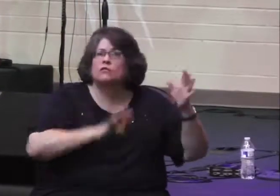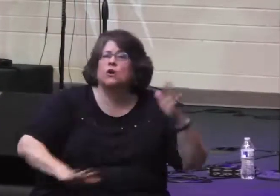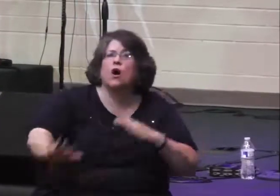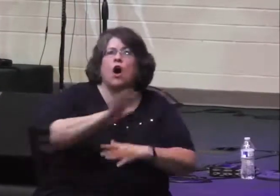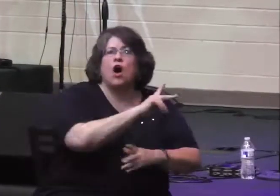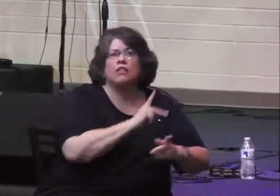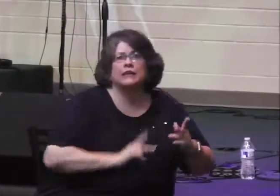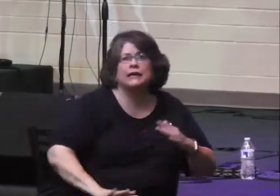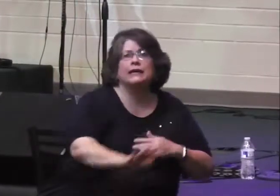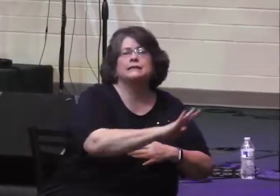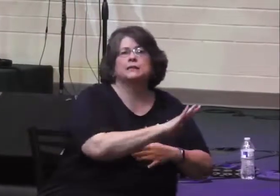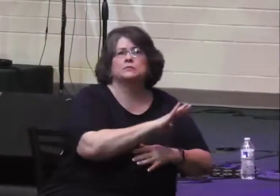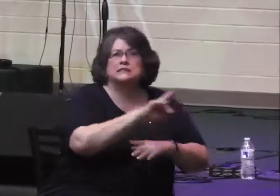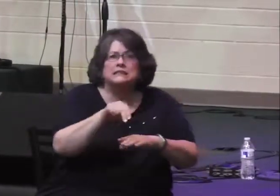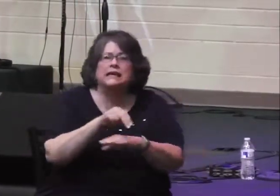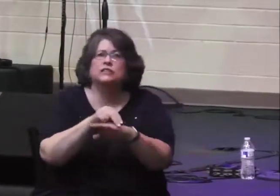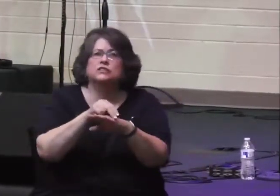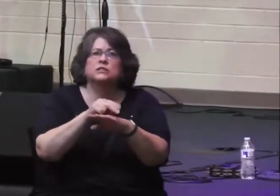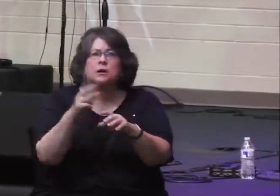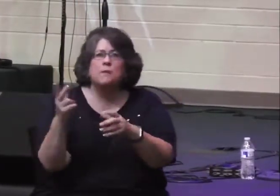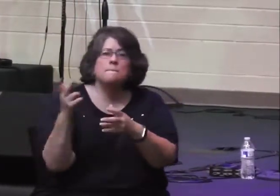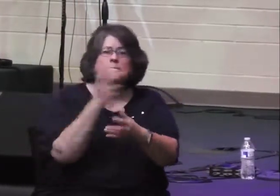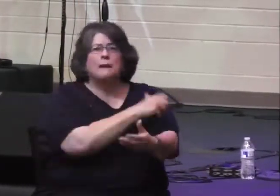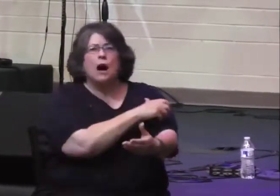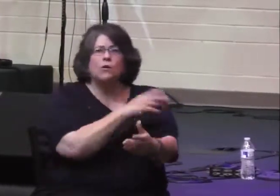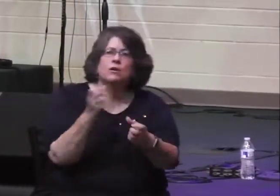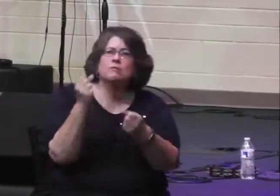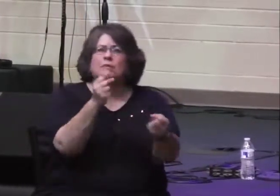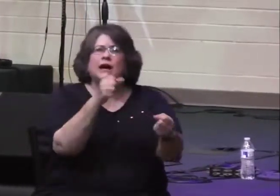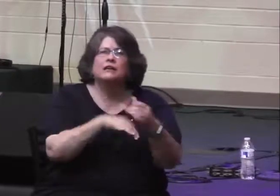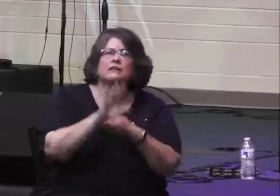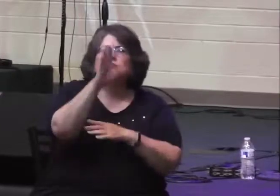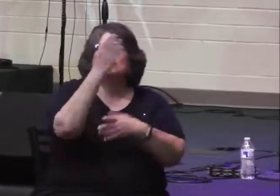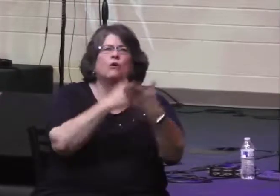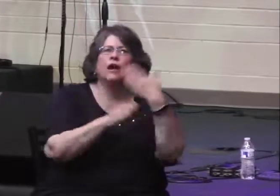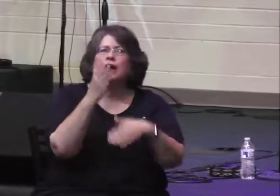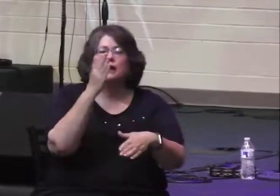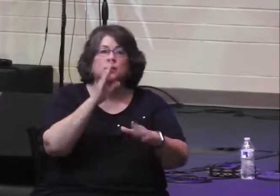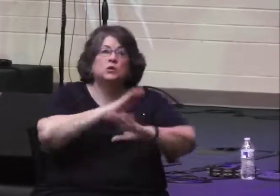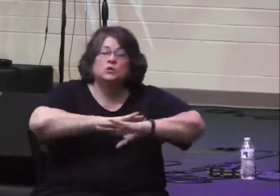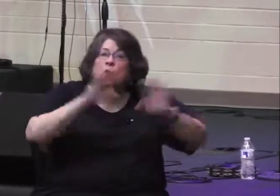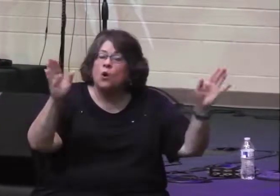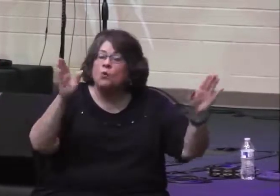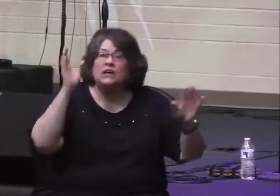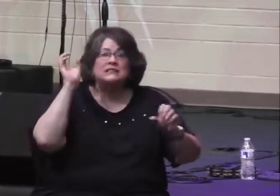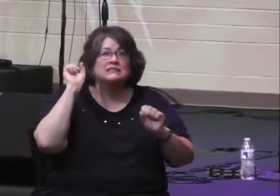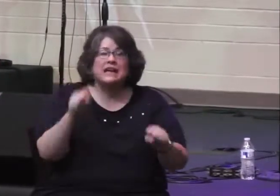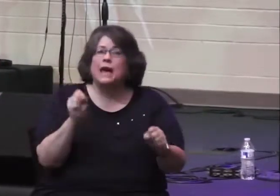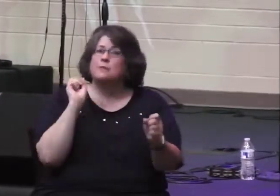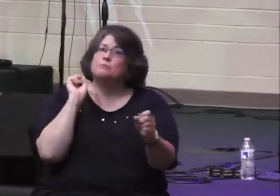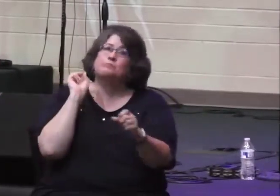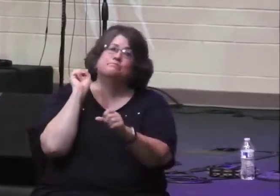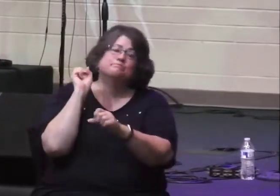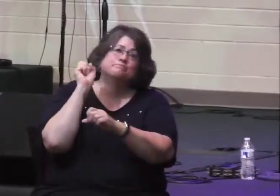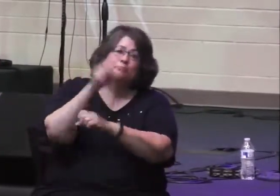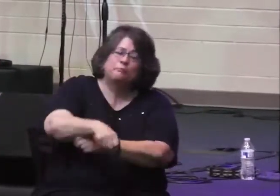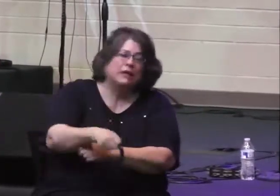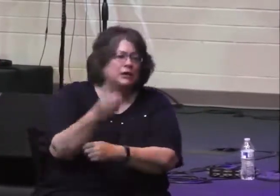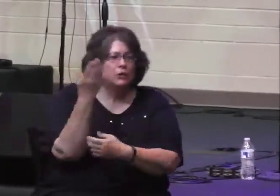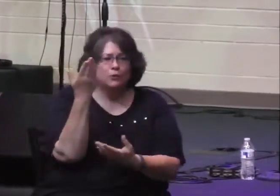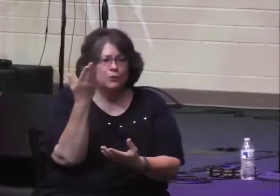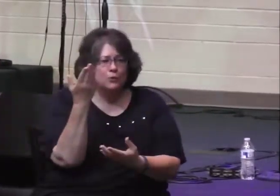rule over all the kingdoms of nations. Power and might are in your hand, and no one can withstand you.